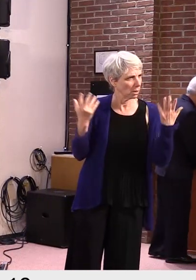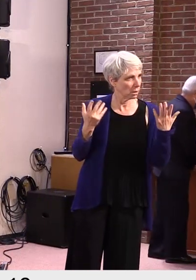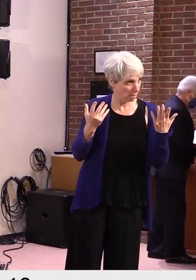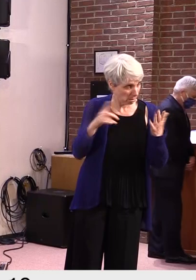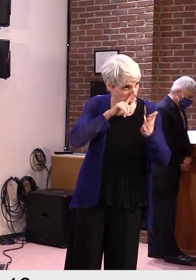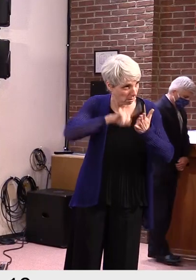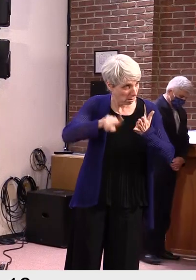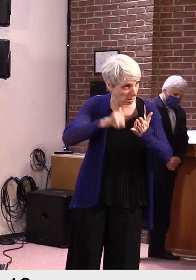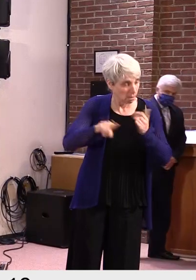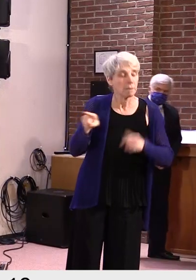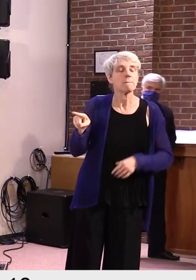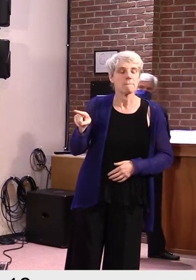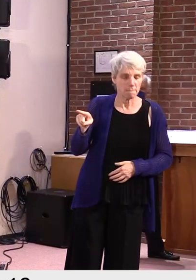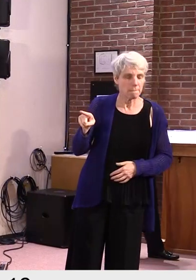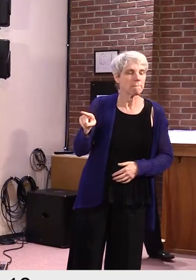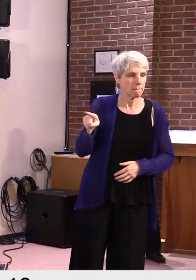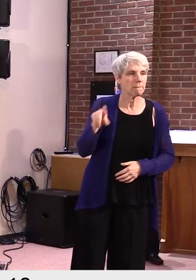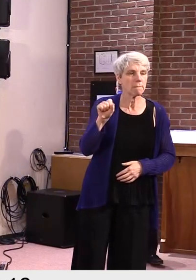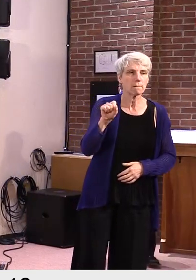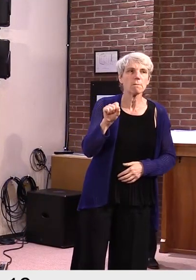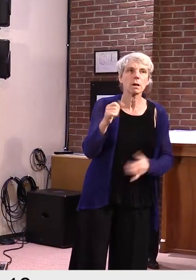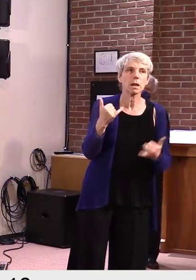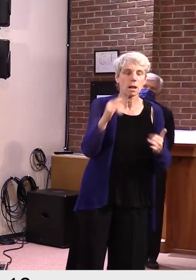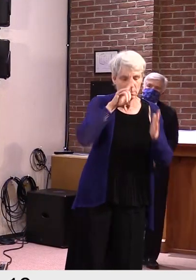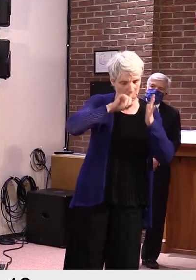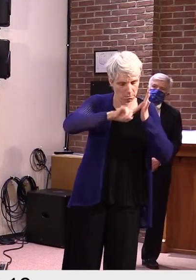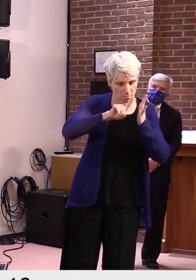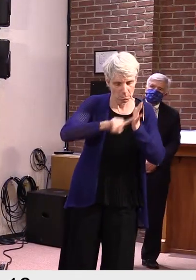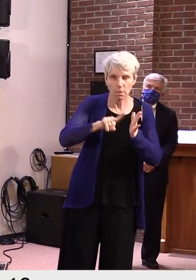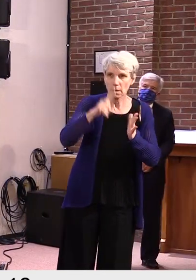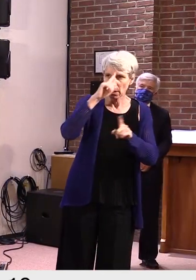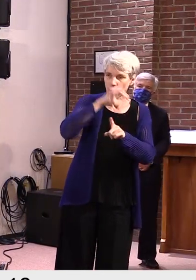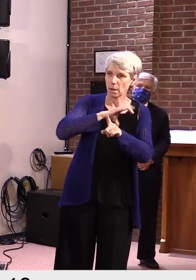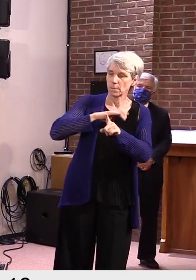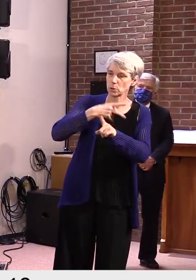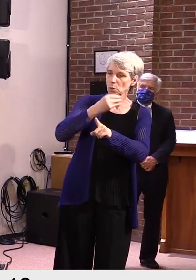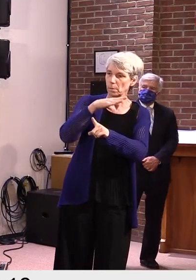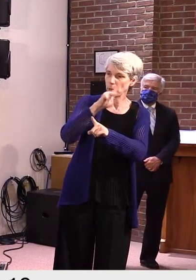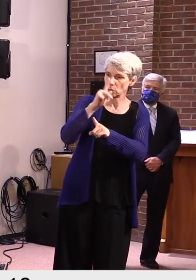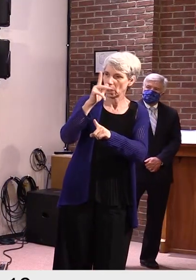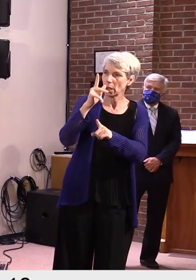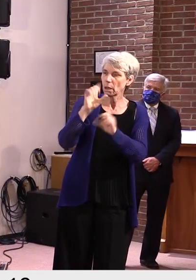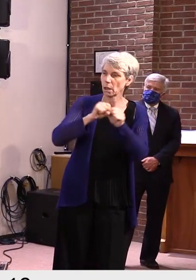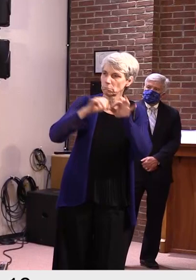case developing in some respects. think I'd let Mr. Pichak answer that directly.